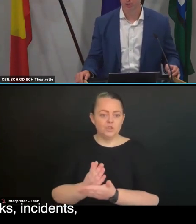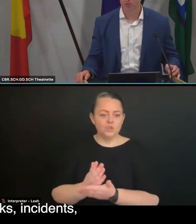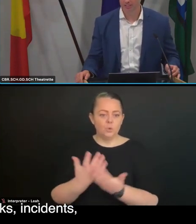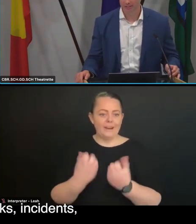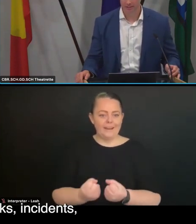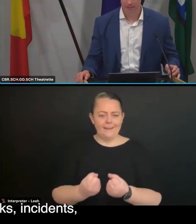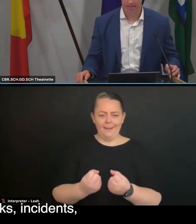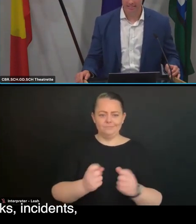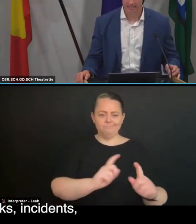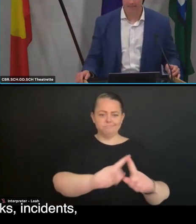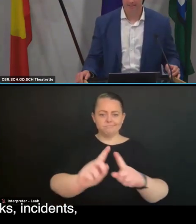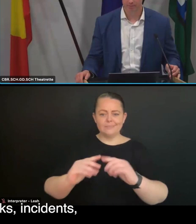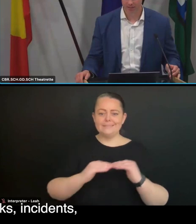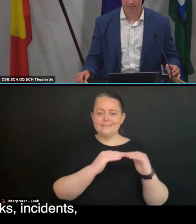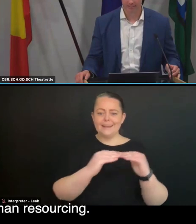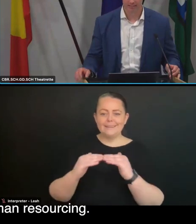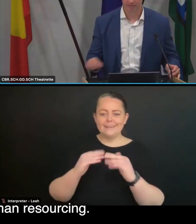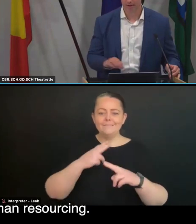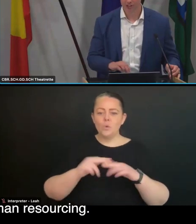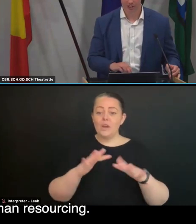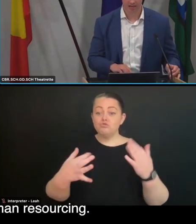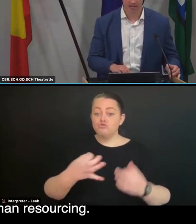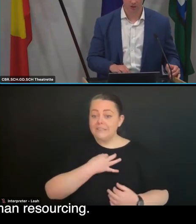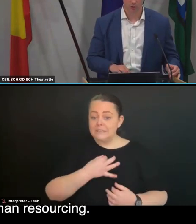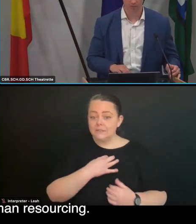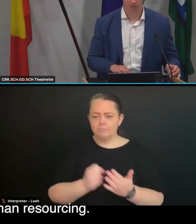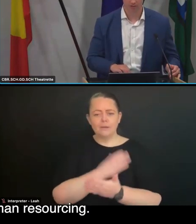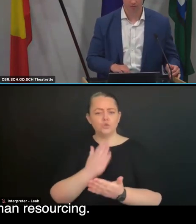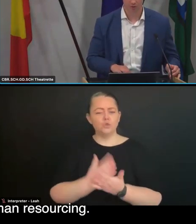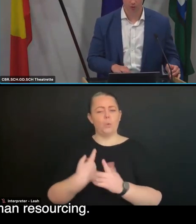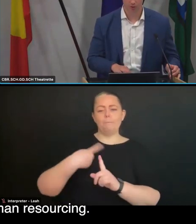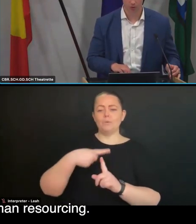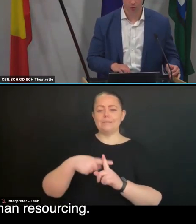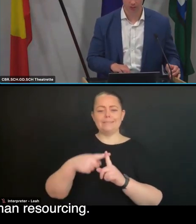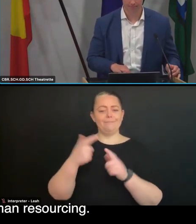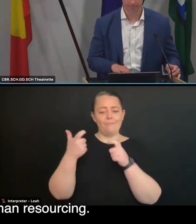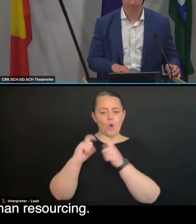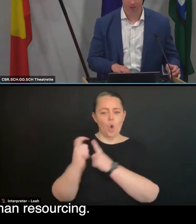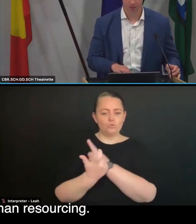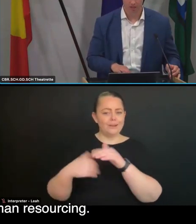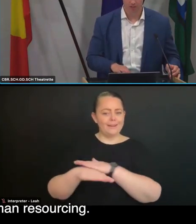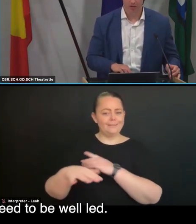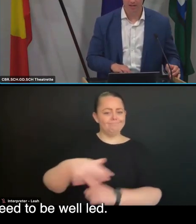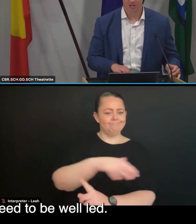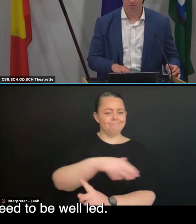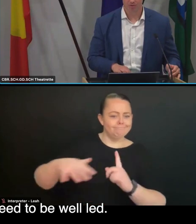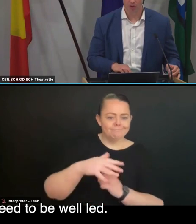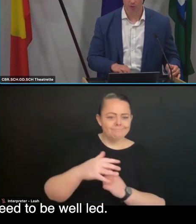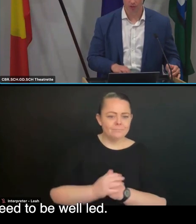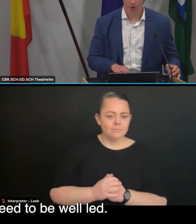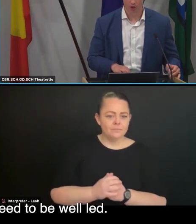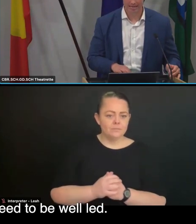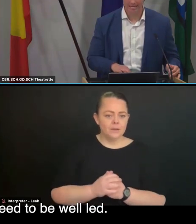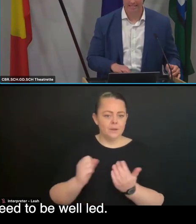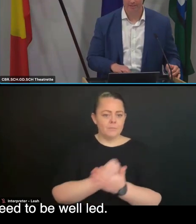systems to manage risks, incidents, complaints, information and human resourcing. So aged care